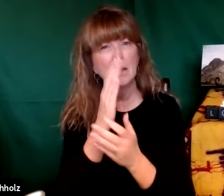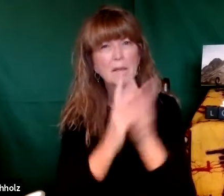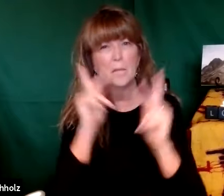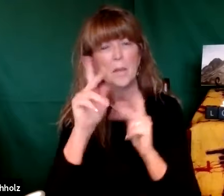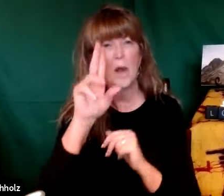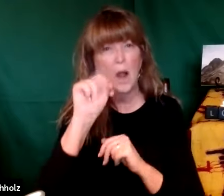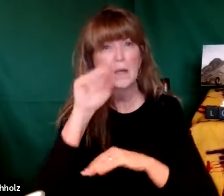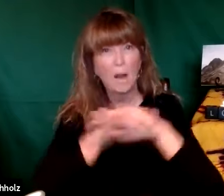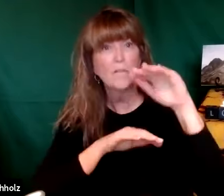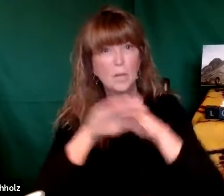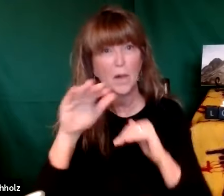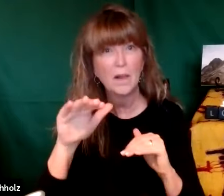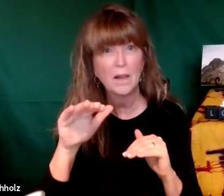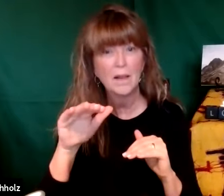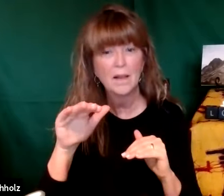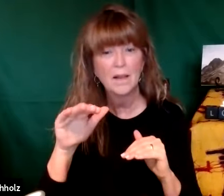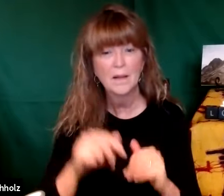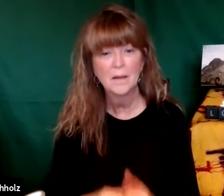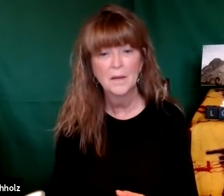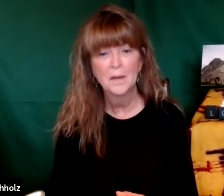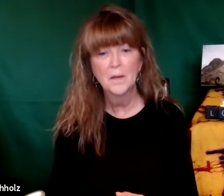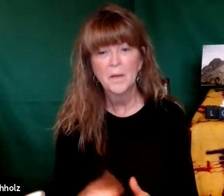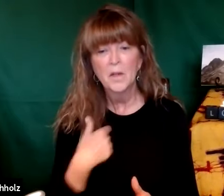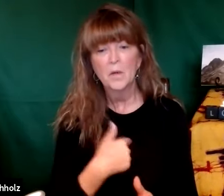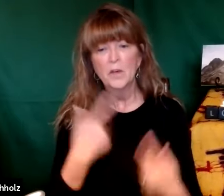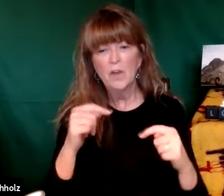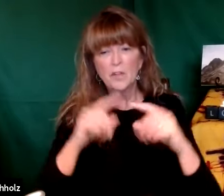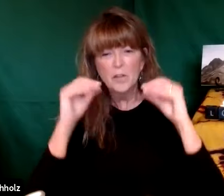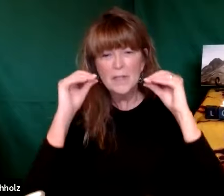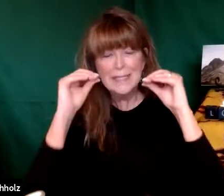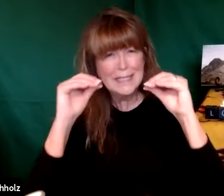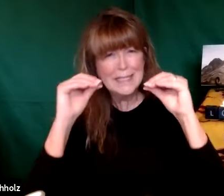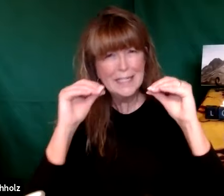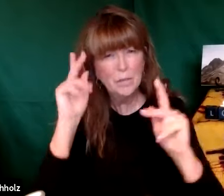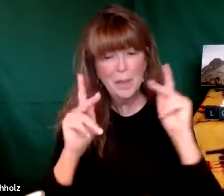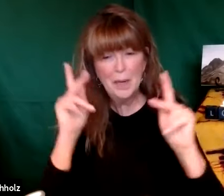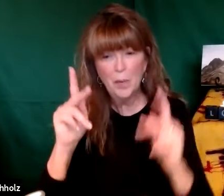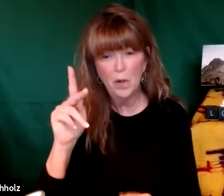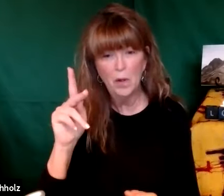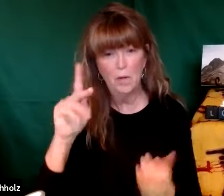everyone everywhere and this new language and this new culture can make some of us feel uncomfortable